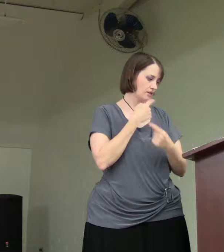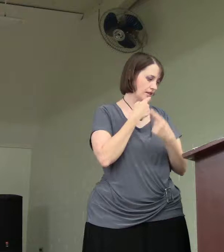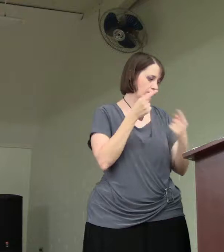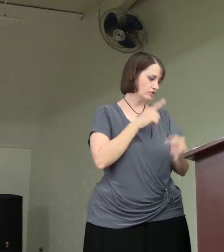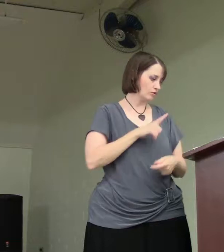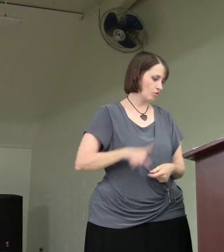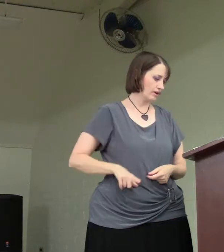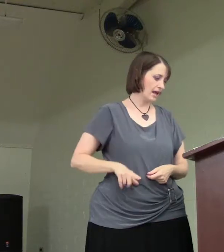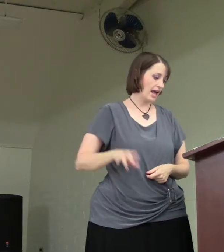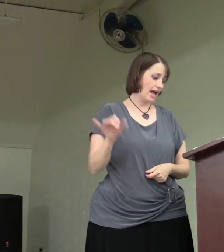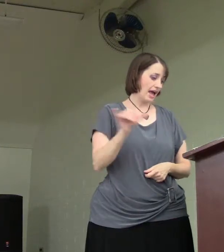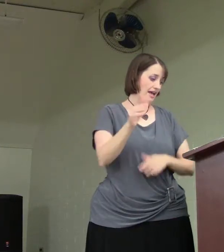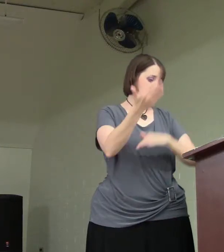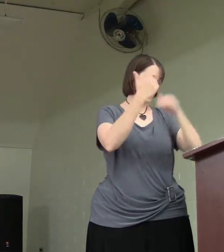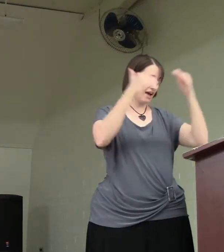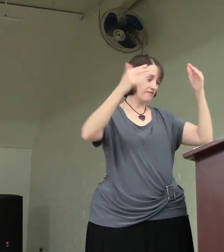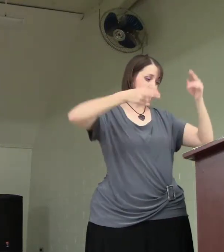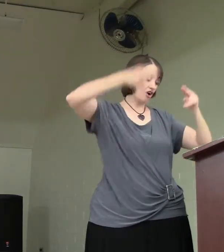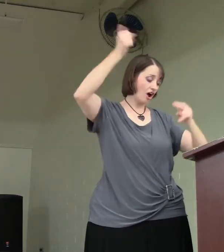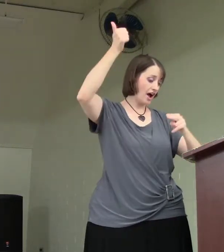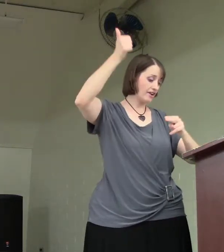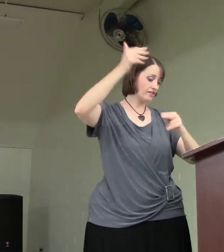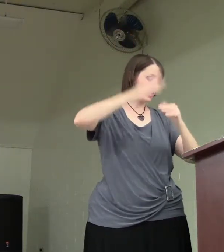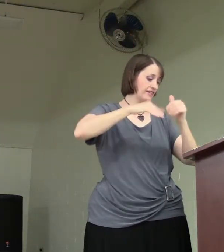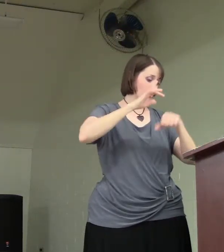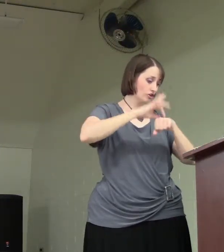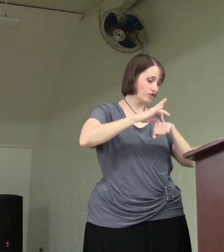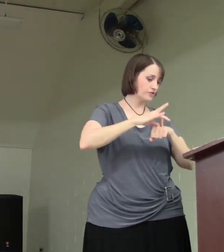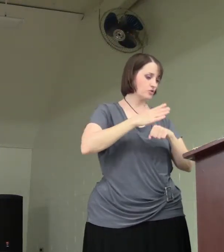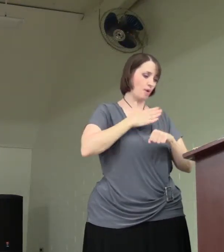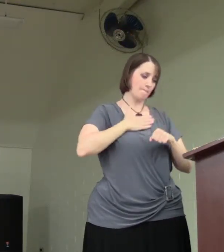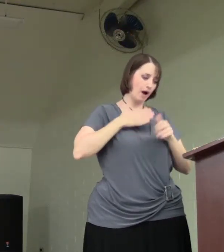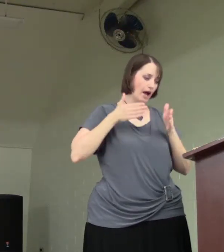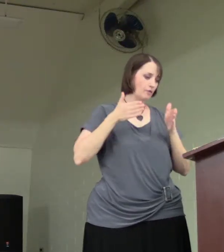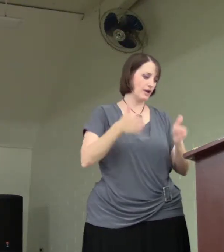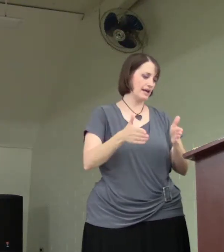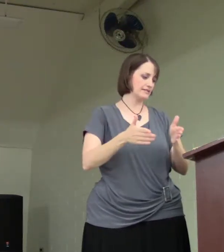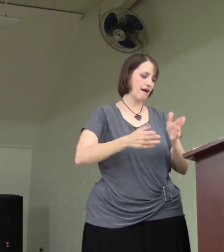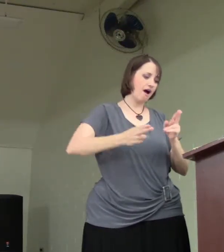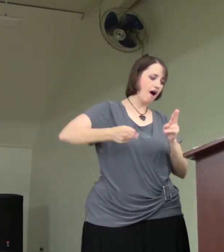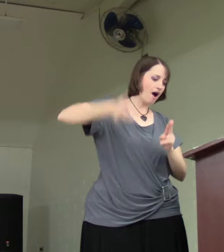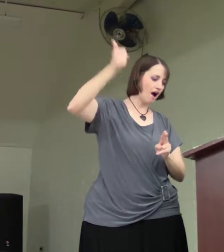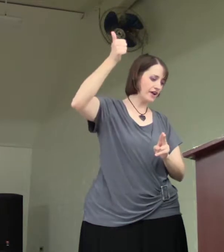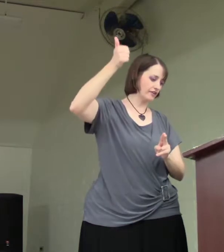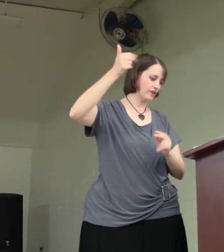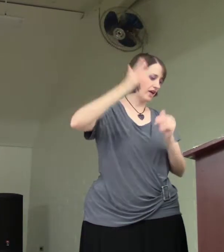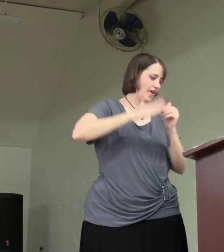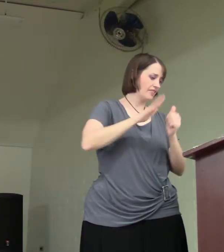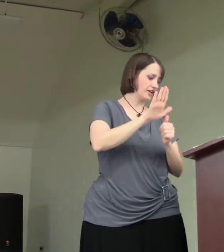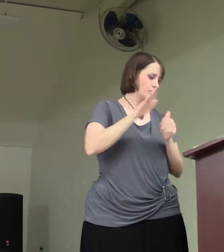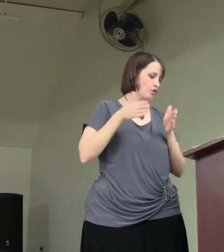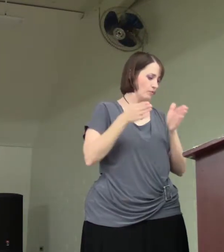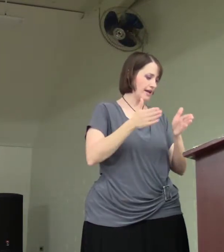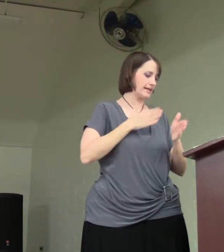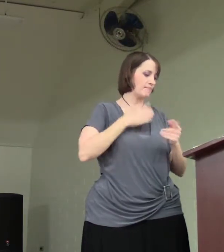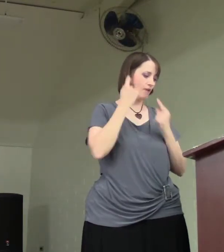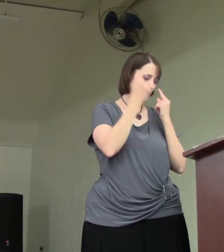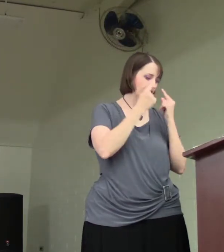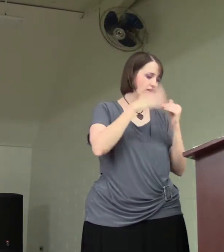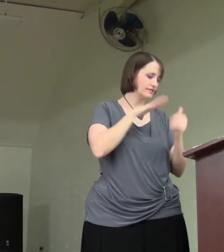There's the Lord. As the heavens are higher than the earth, so are my ways higher than your ways, and my thoughts